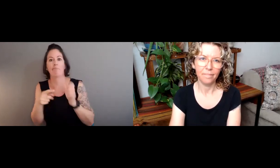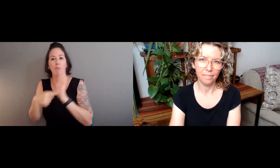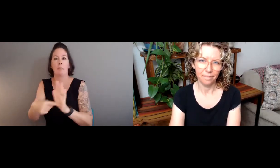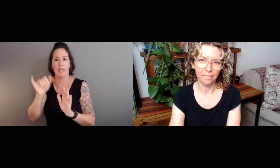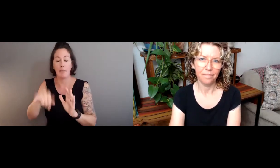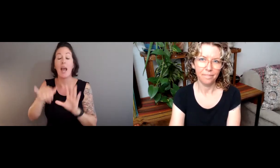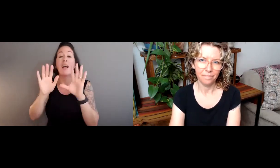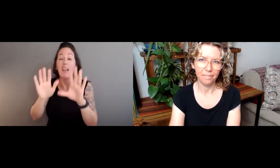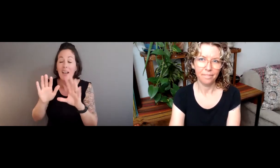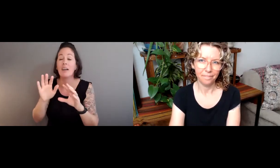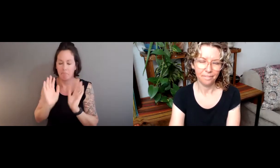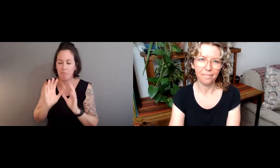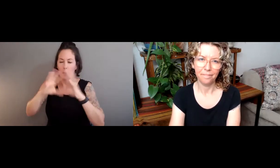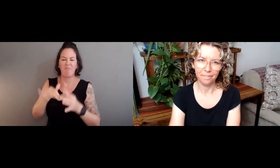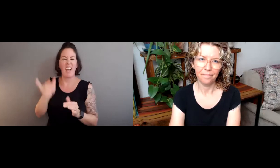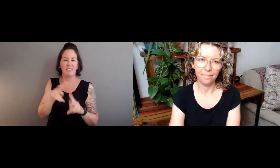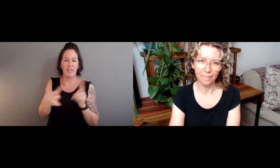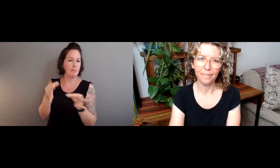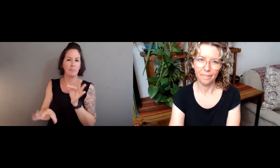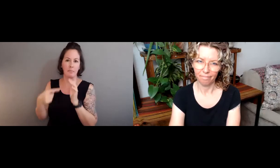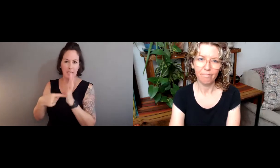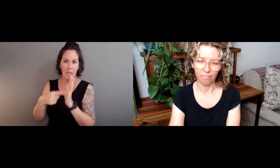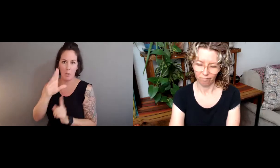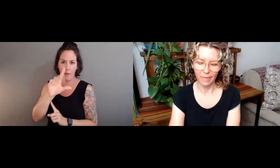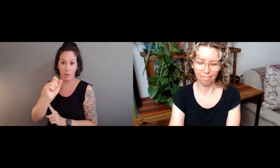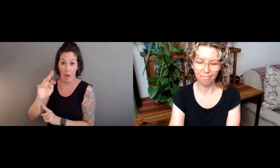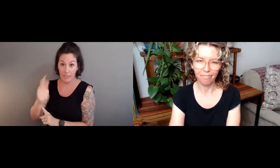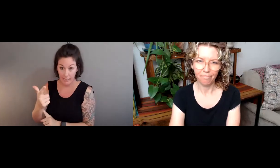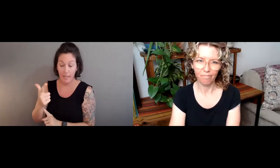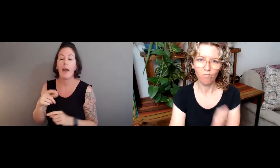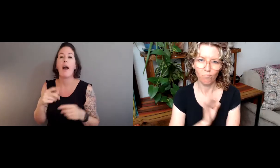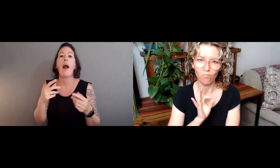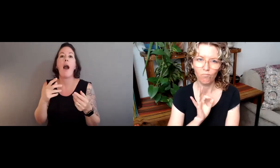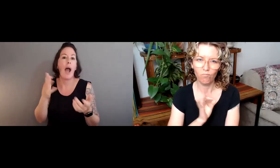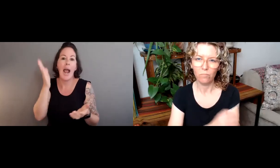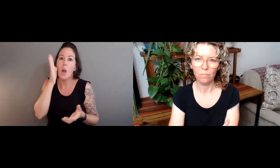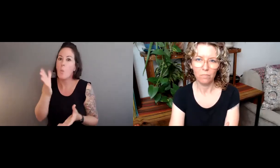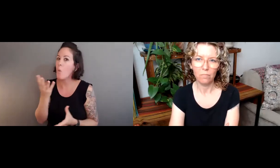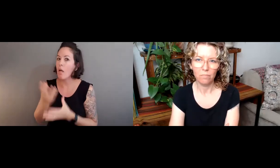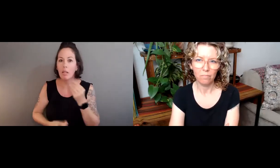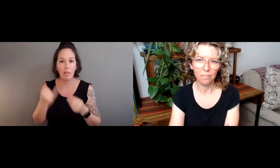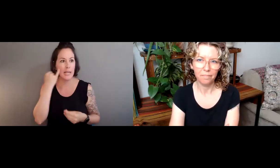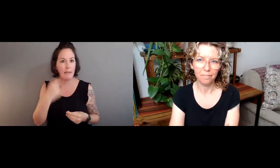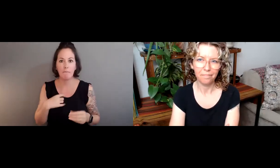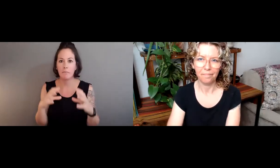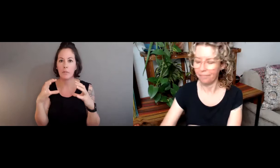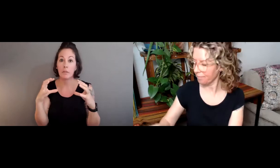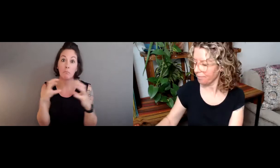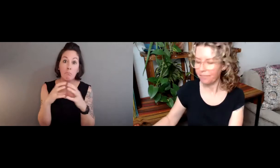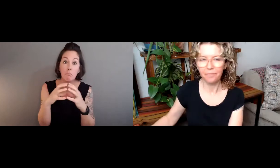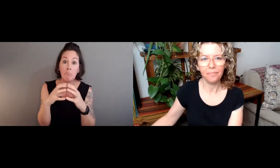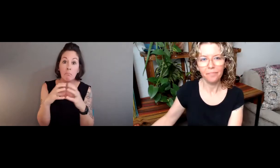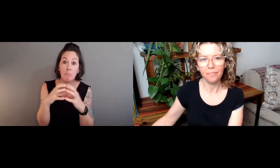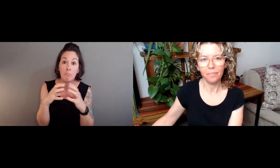my sign, the sign language representation of two C hand shapes coming together is the word ball. That's a simple representation of